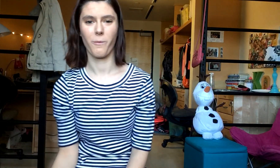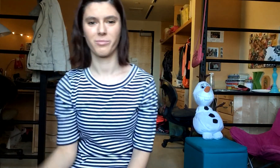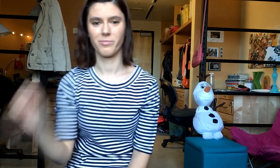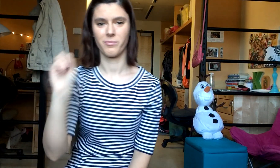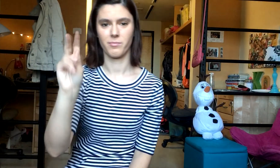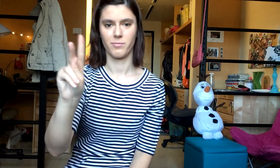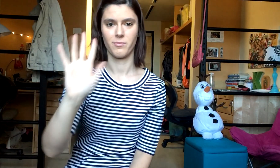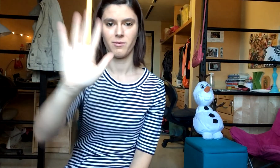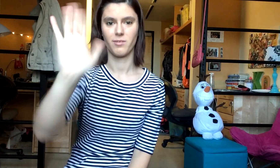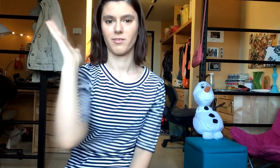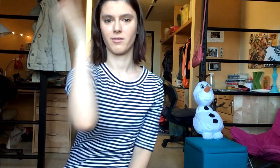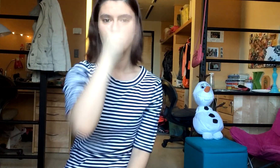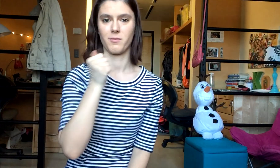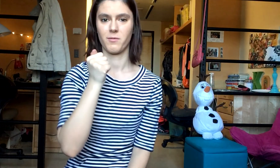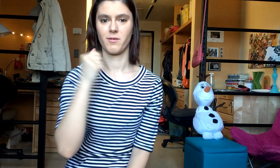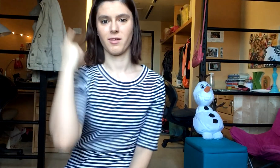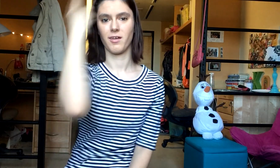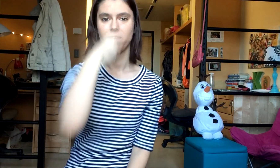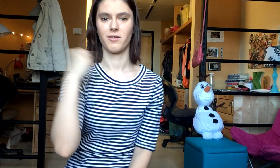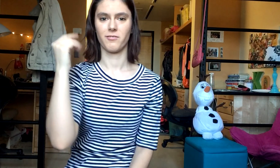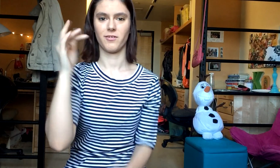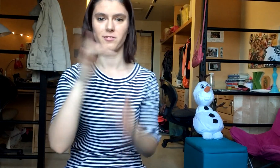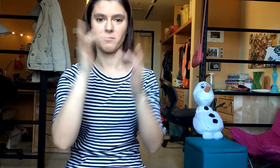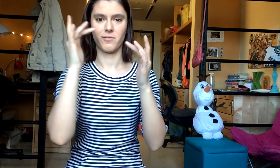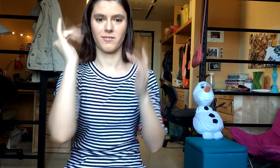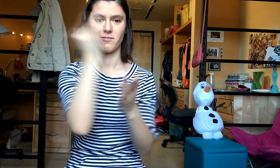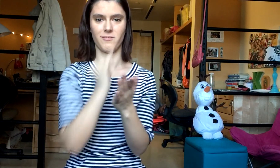Okay, you're pretty, your face is a work of art